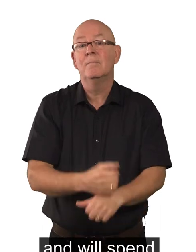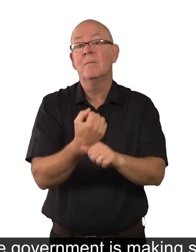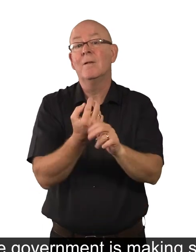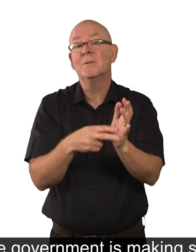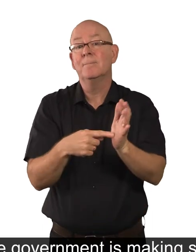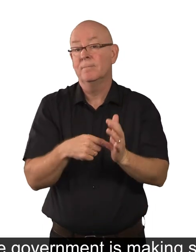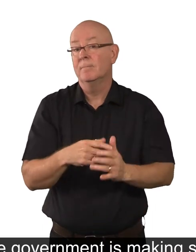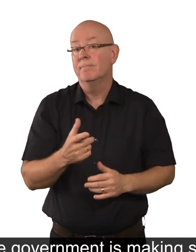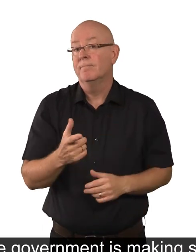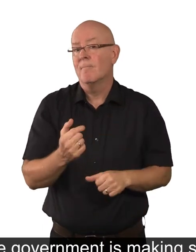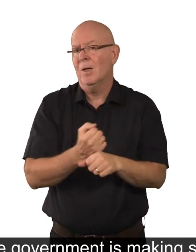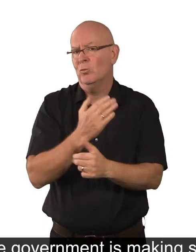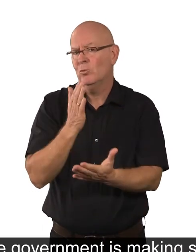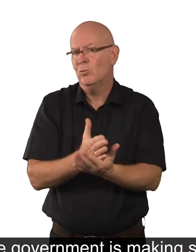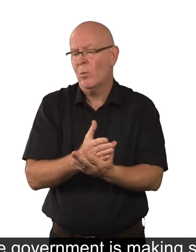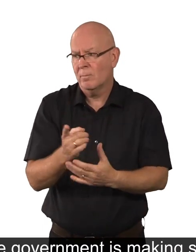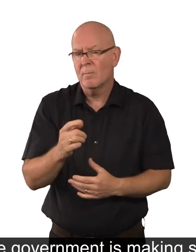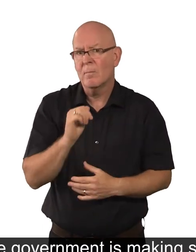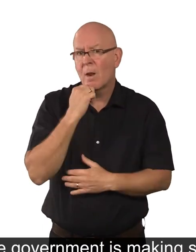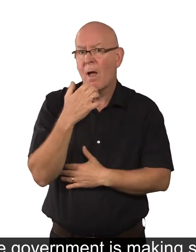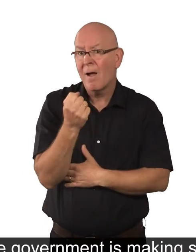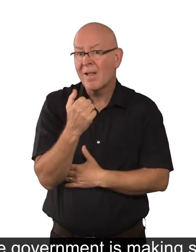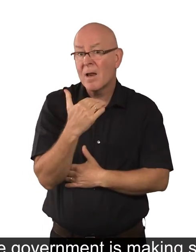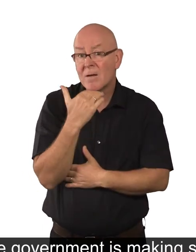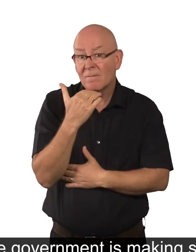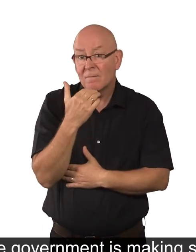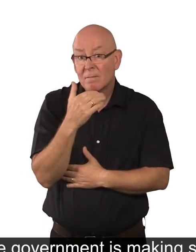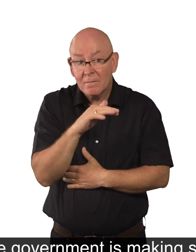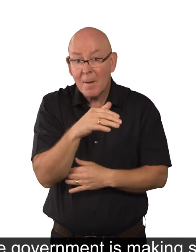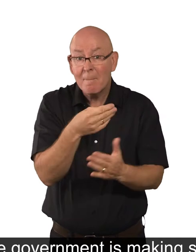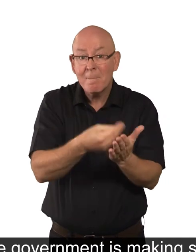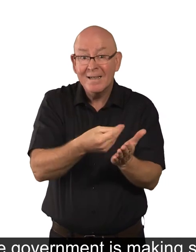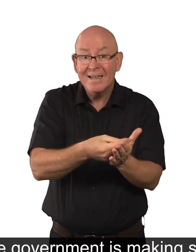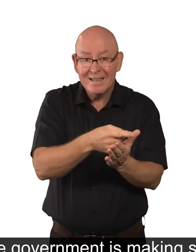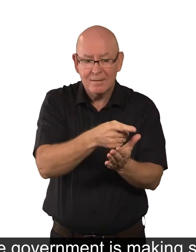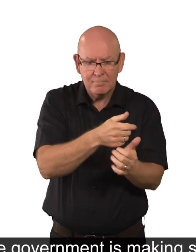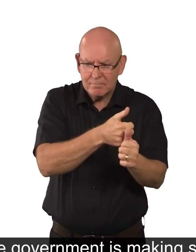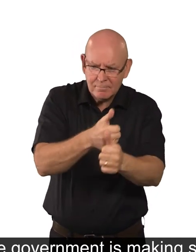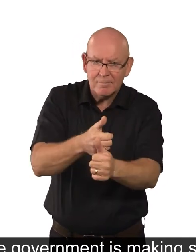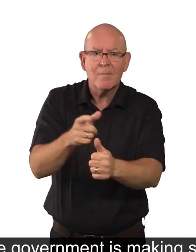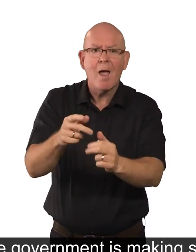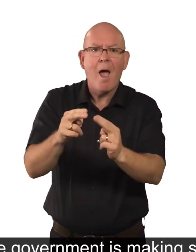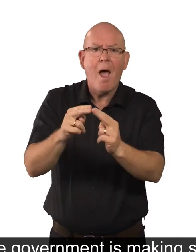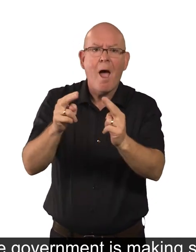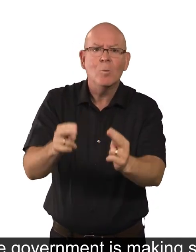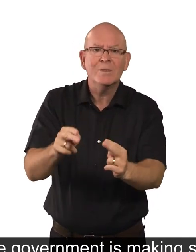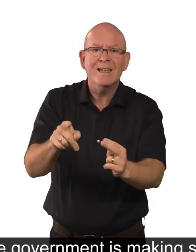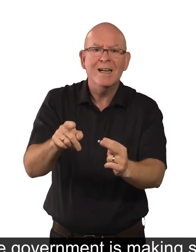The government is making sure that there will be enough money for supported housing for disabled people.